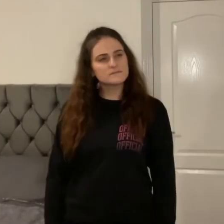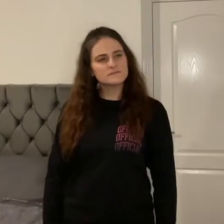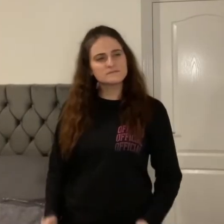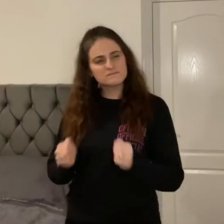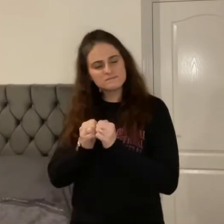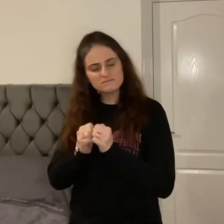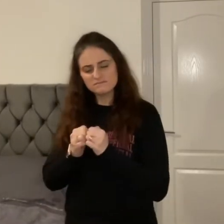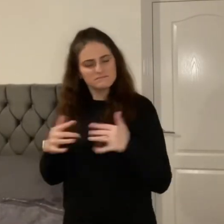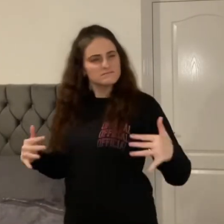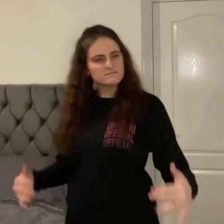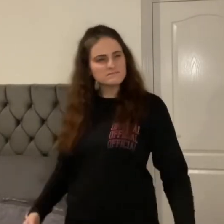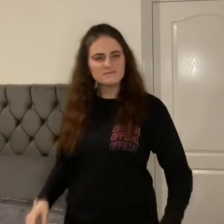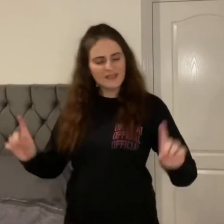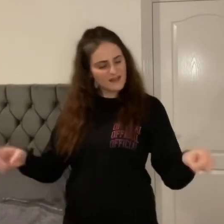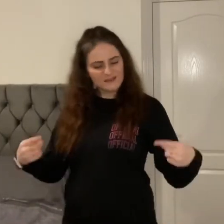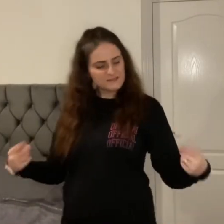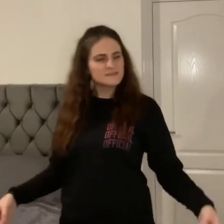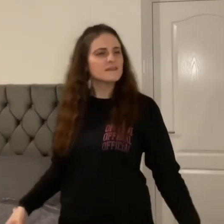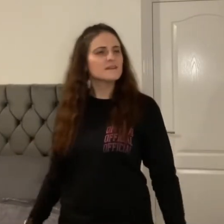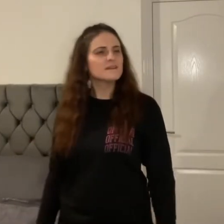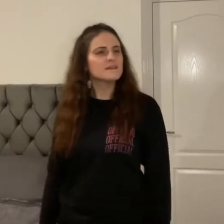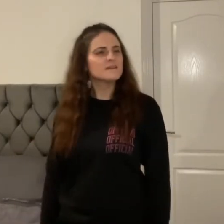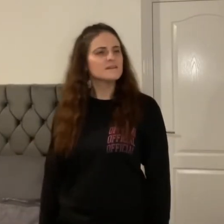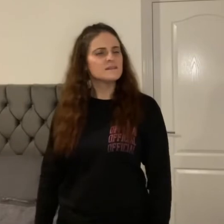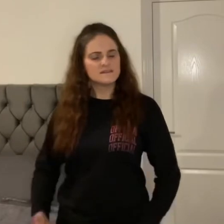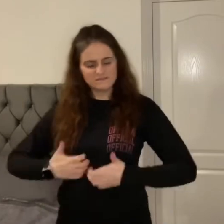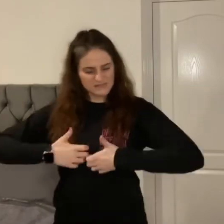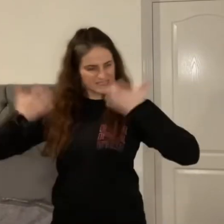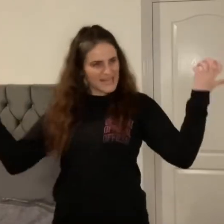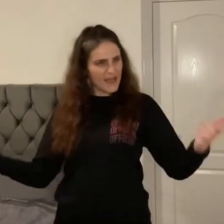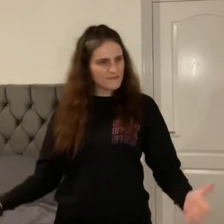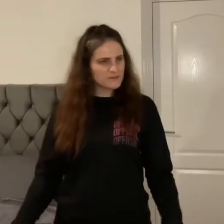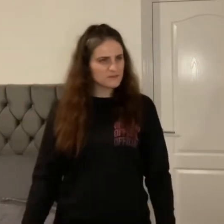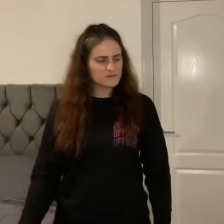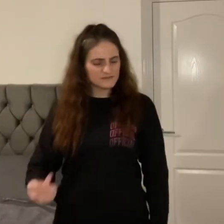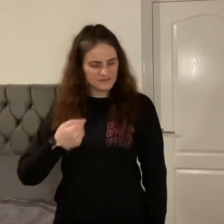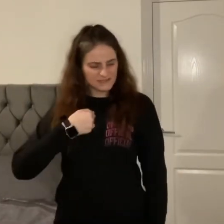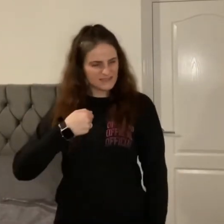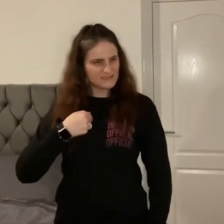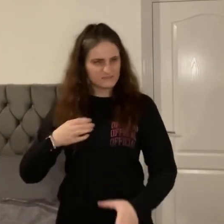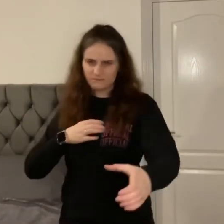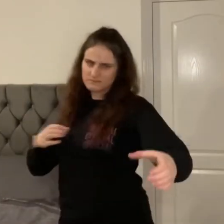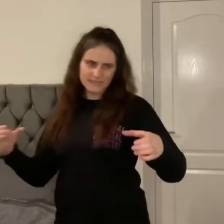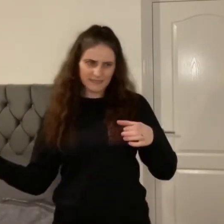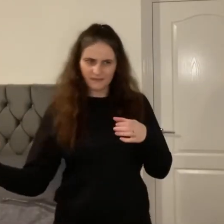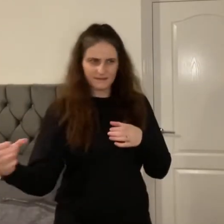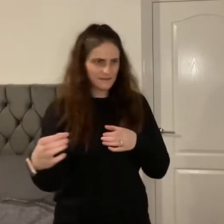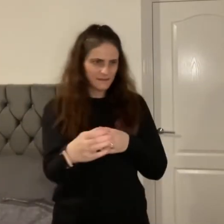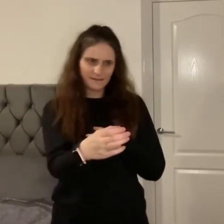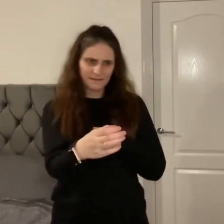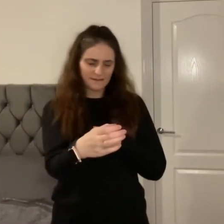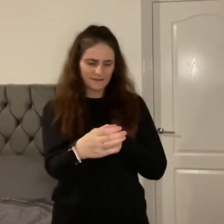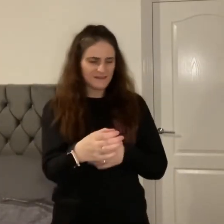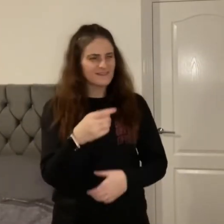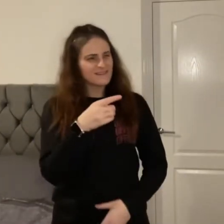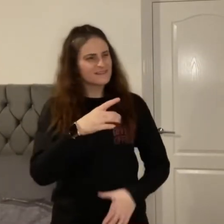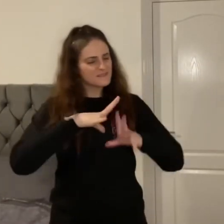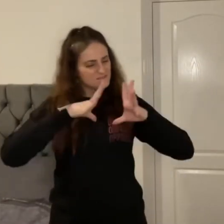But still I cannot see, if the savage one is me. How can there be